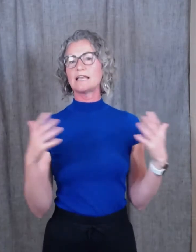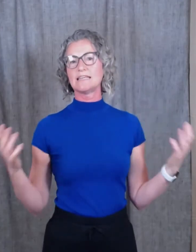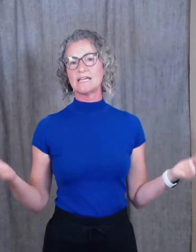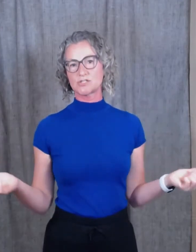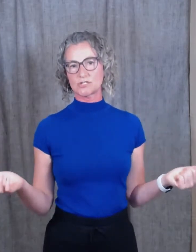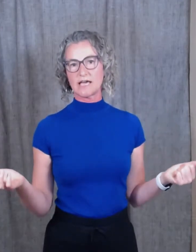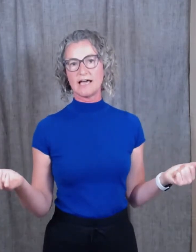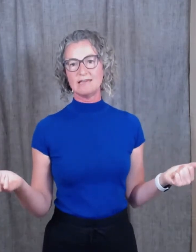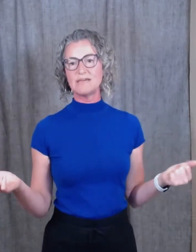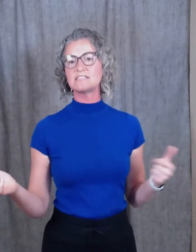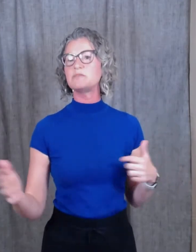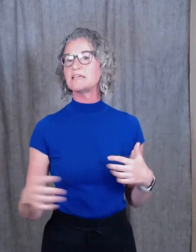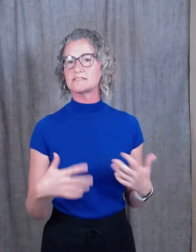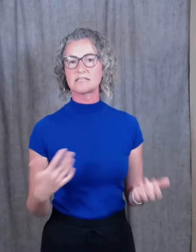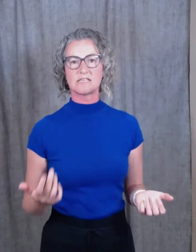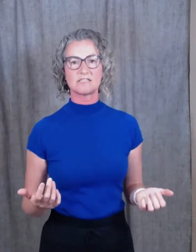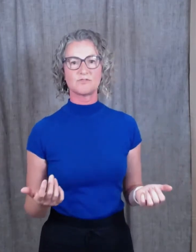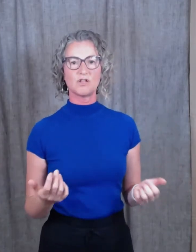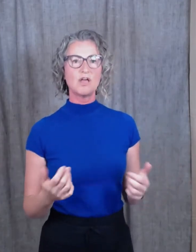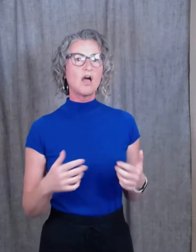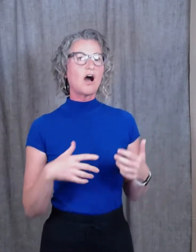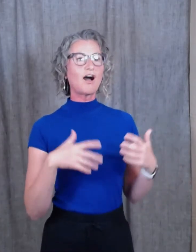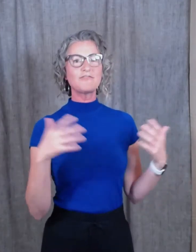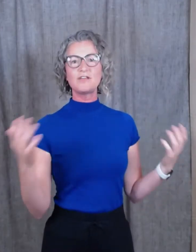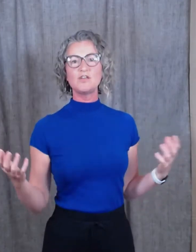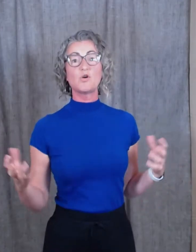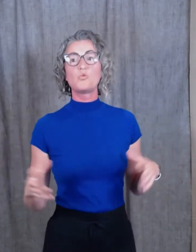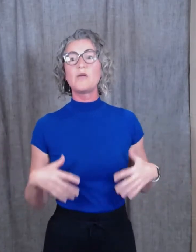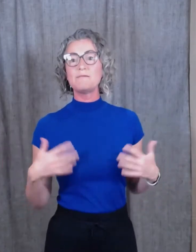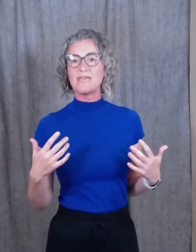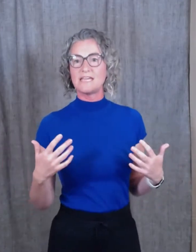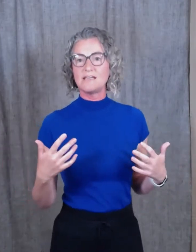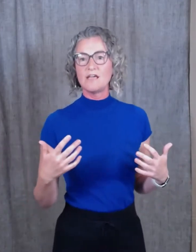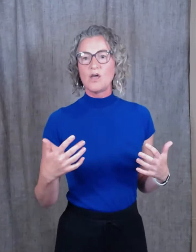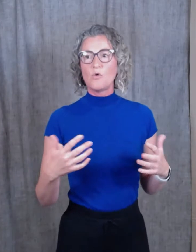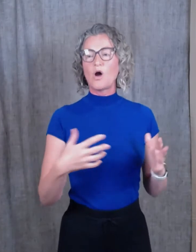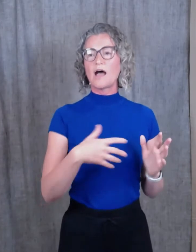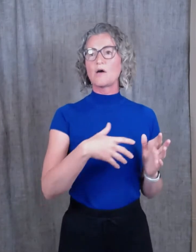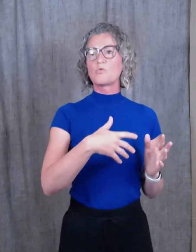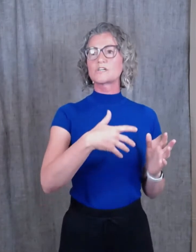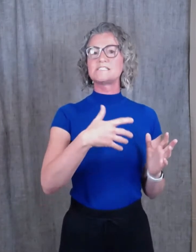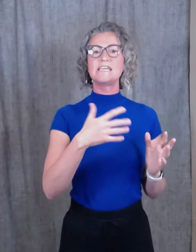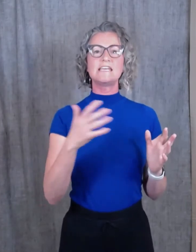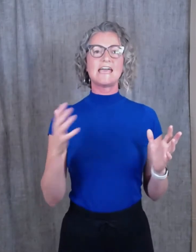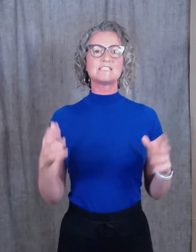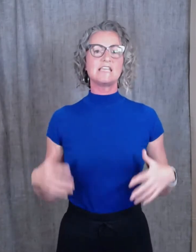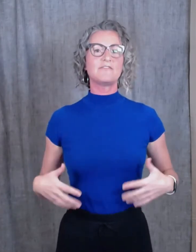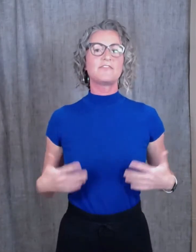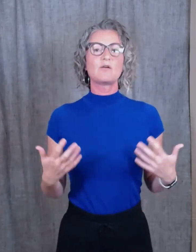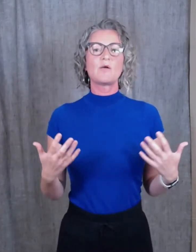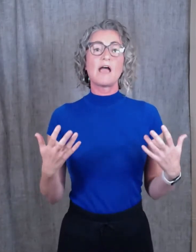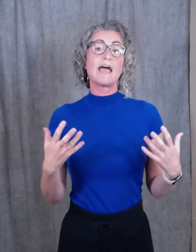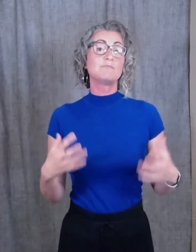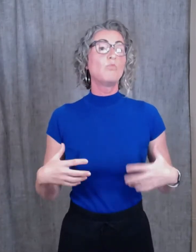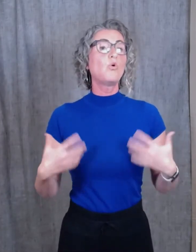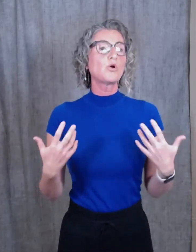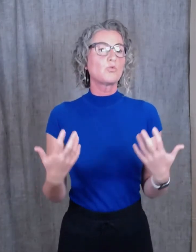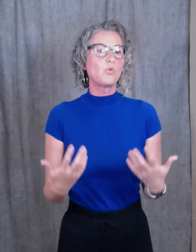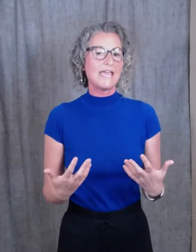leisure time as being successful. Often, you know, women were seen as if they had more weight,